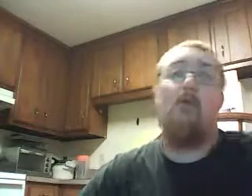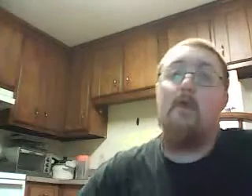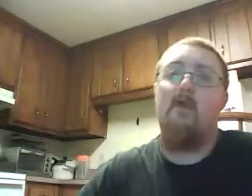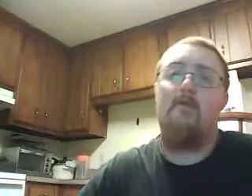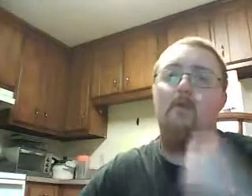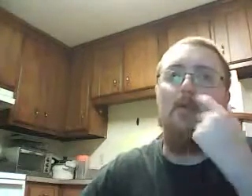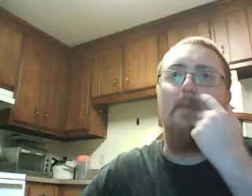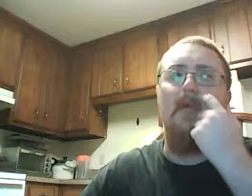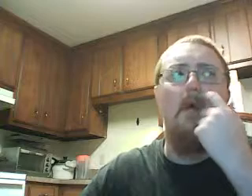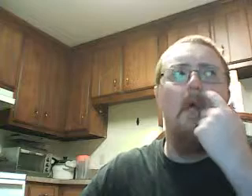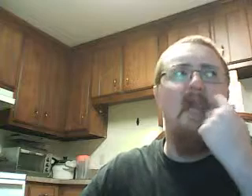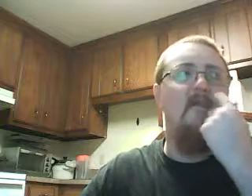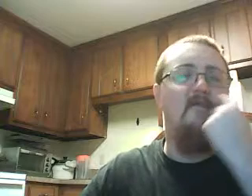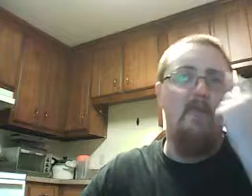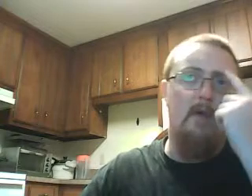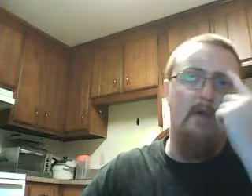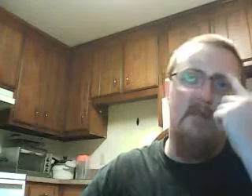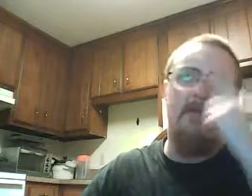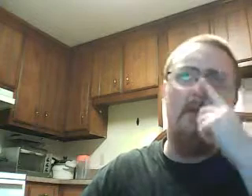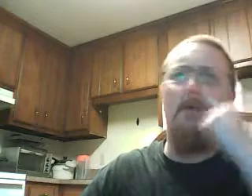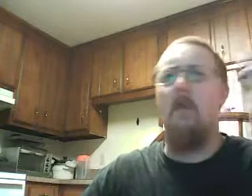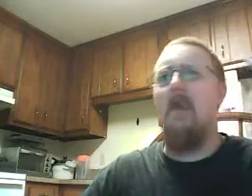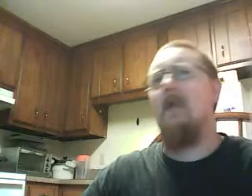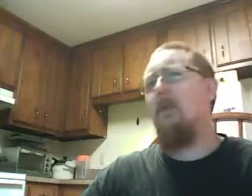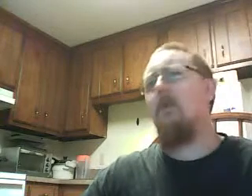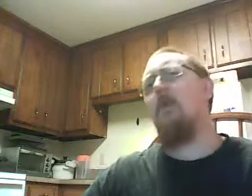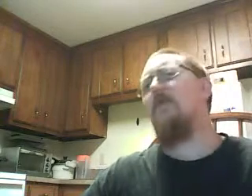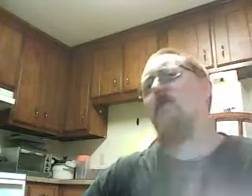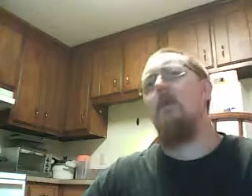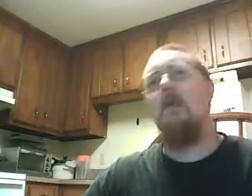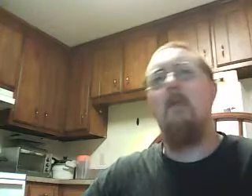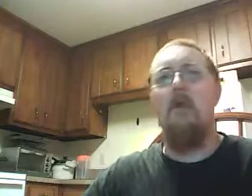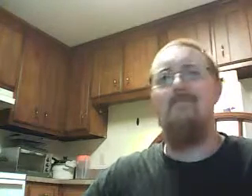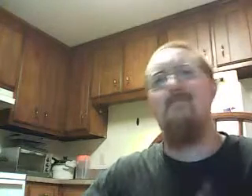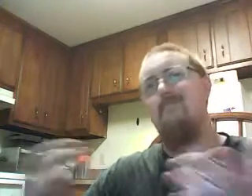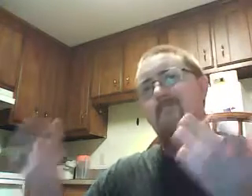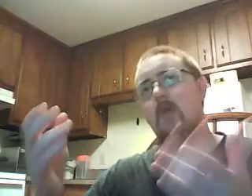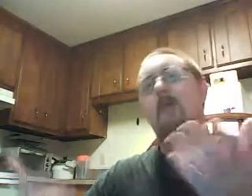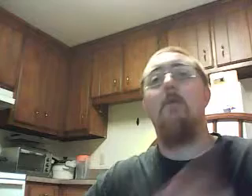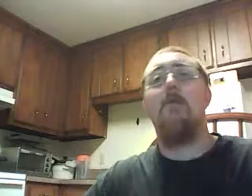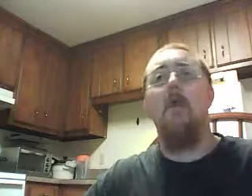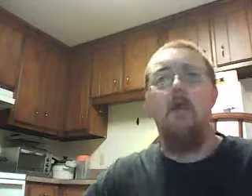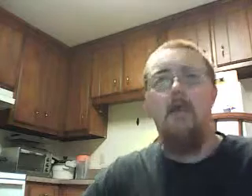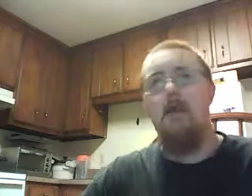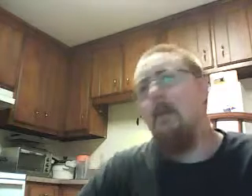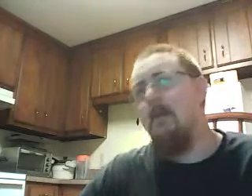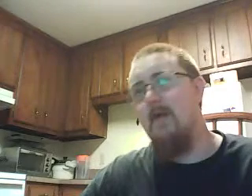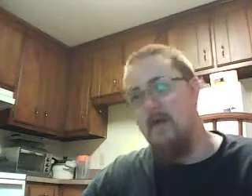look at things for shipping, you know. If, you know, there was something I really, really liked, I probably would pay for shipping on there. But for the most part, you know, I'm not going to pay for